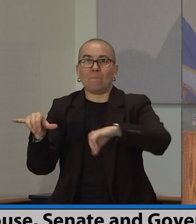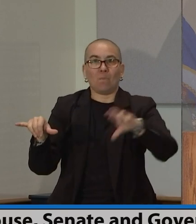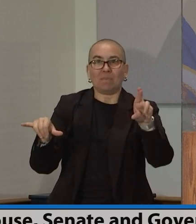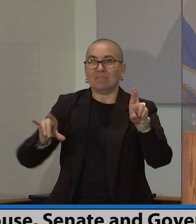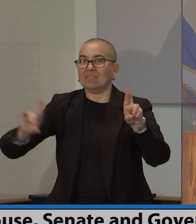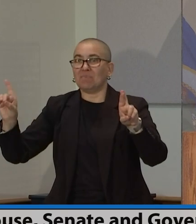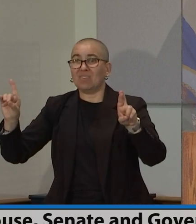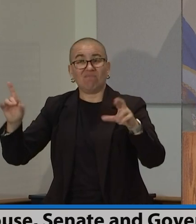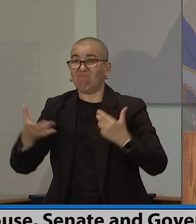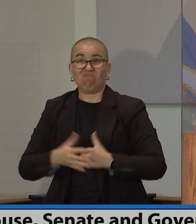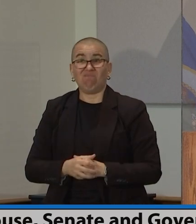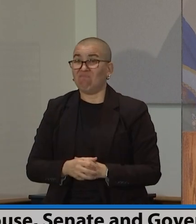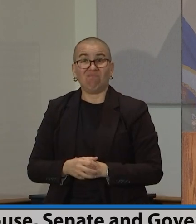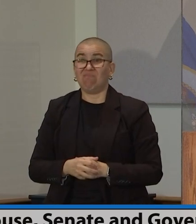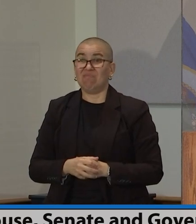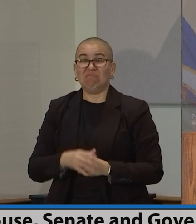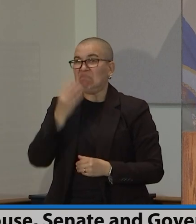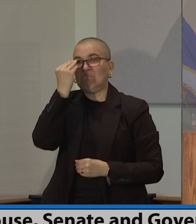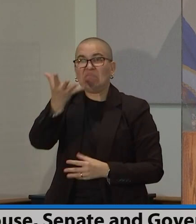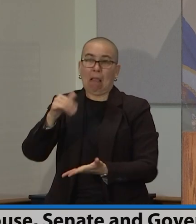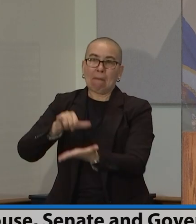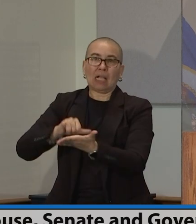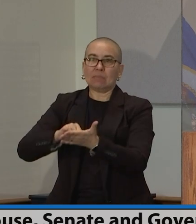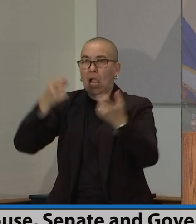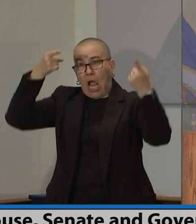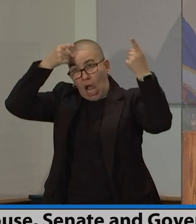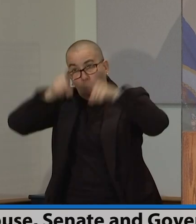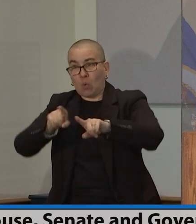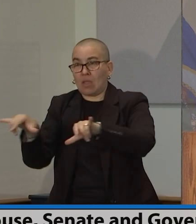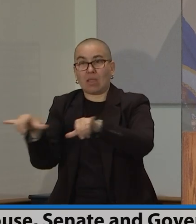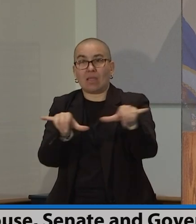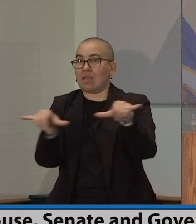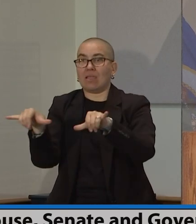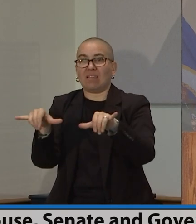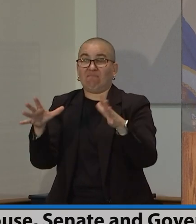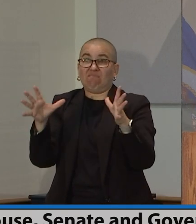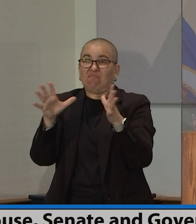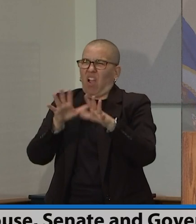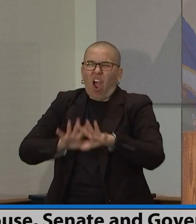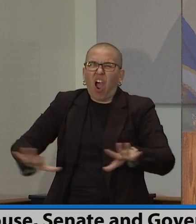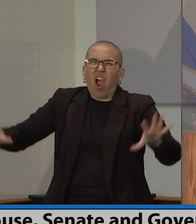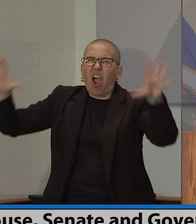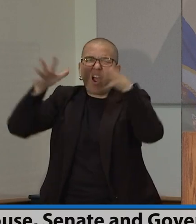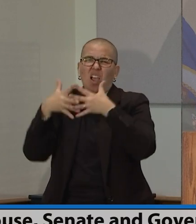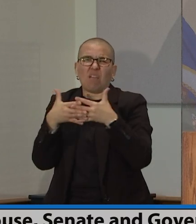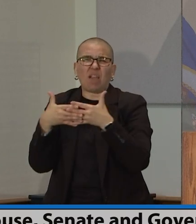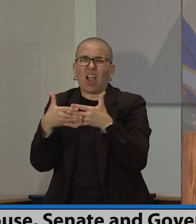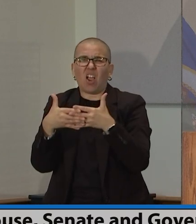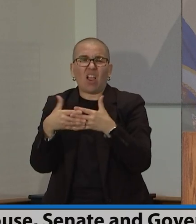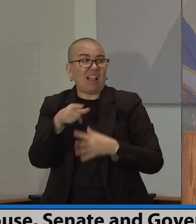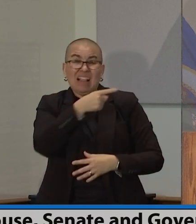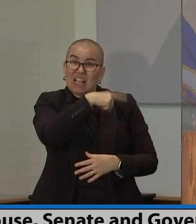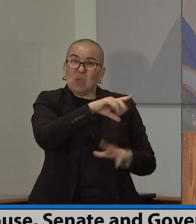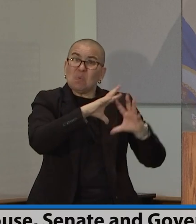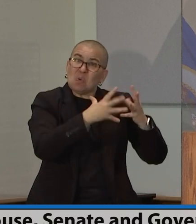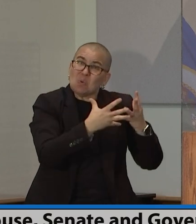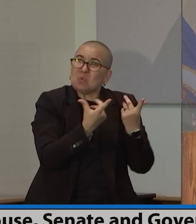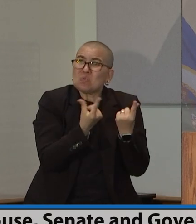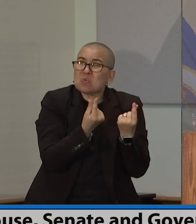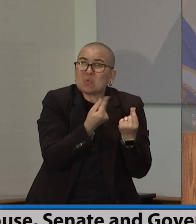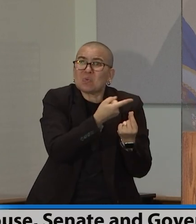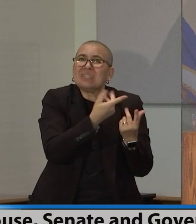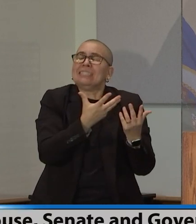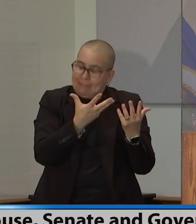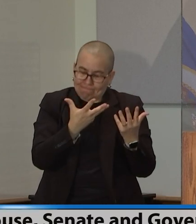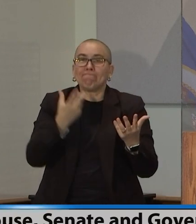to do it with divided leadership that requires compromise or nothing happens. This group of people did that. We did it